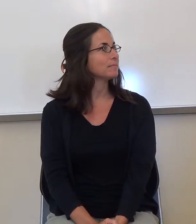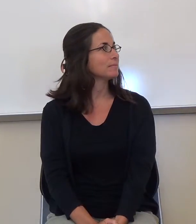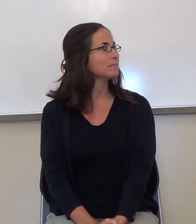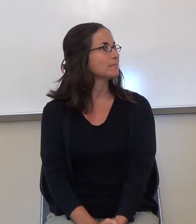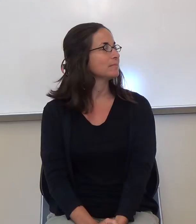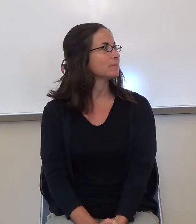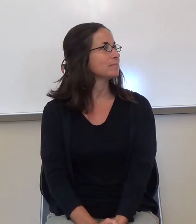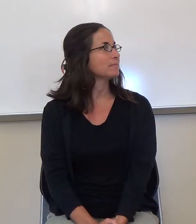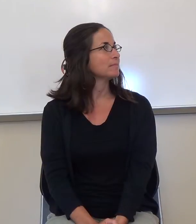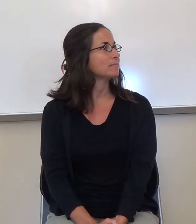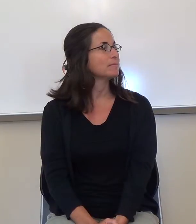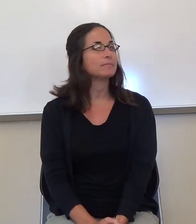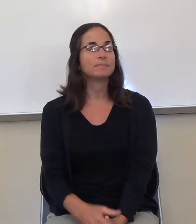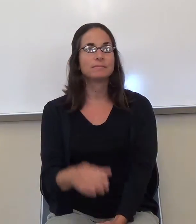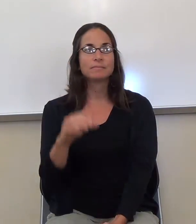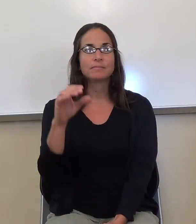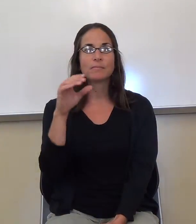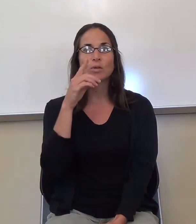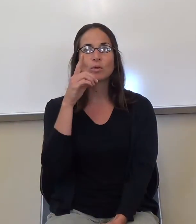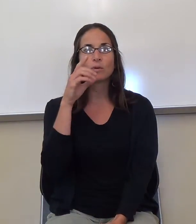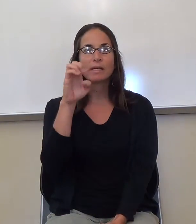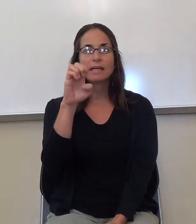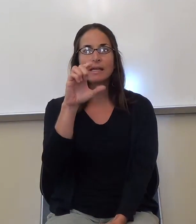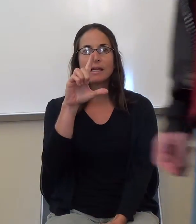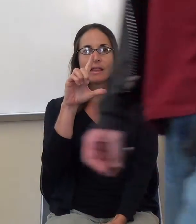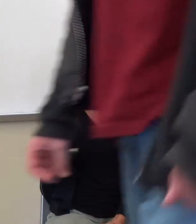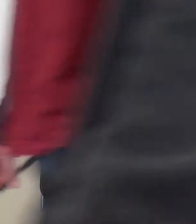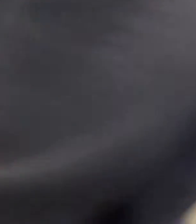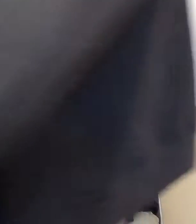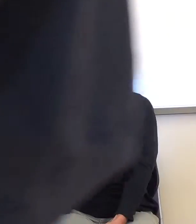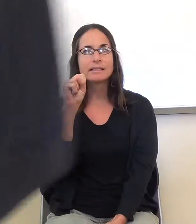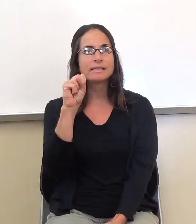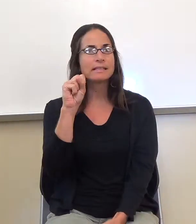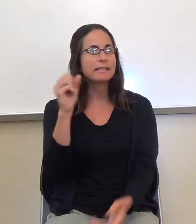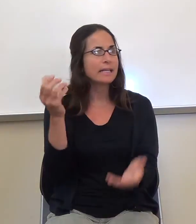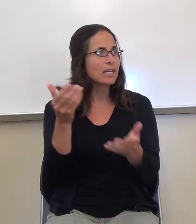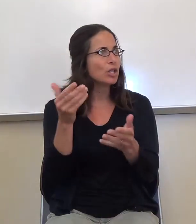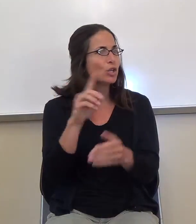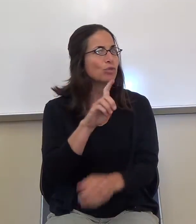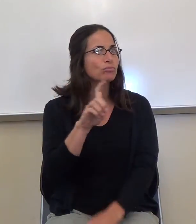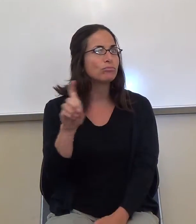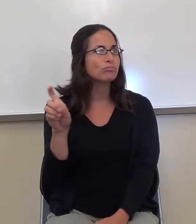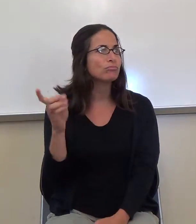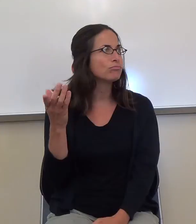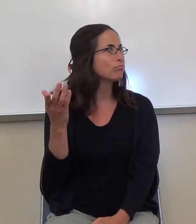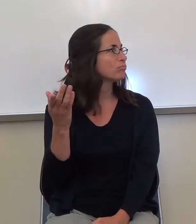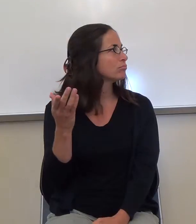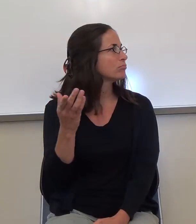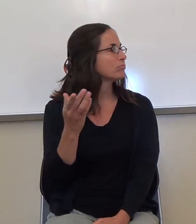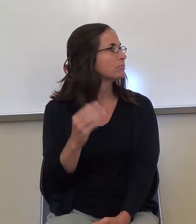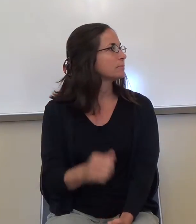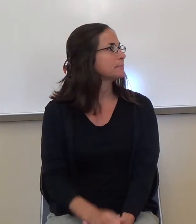Did Elias come in? Elias, Jara, Samara. Okay. What about?